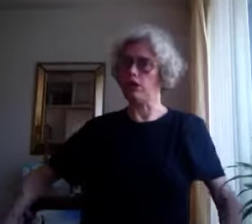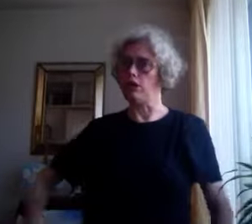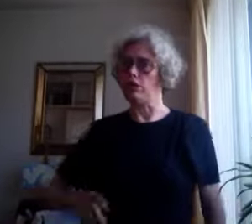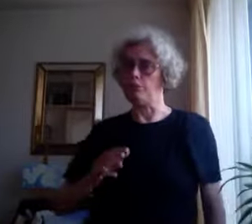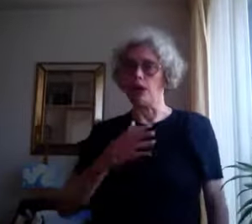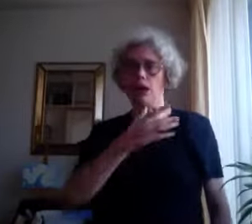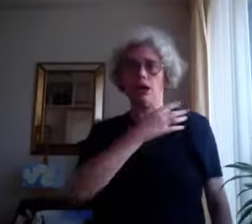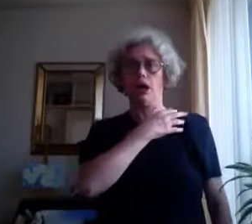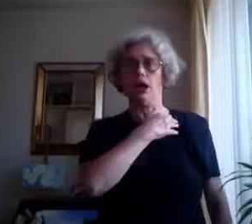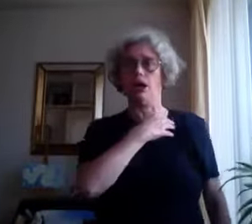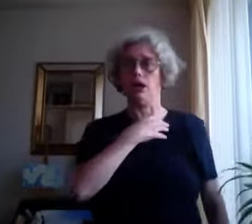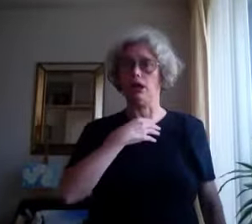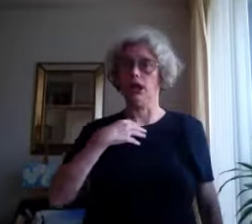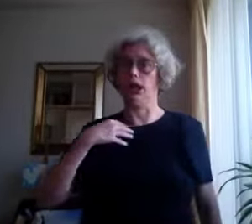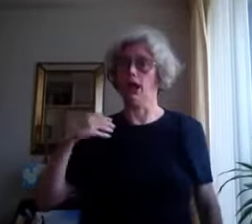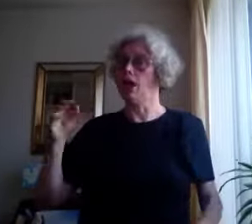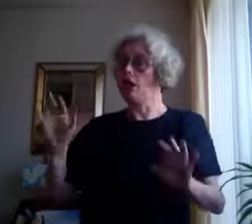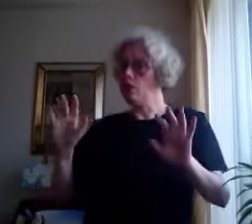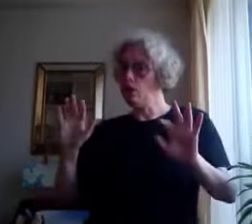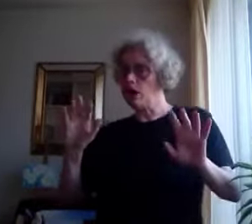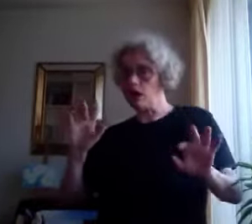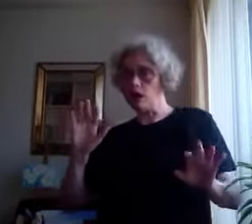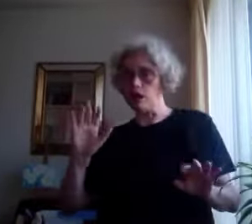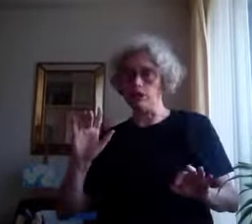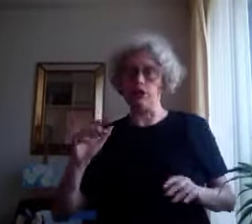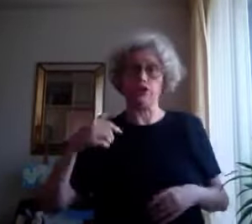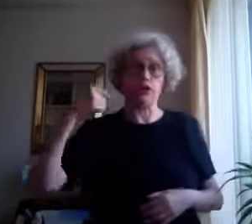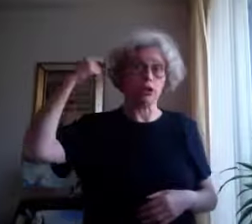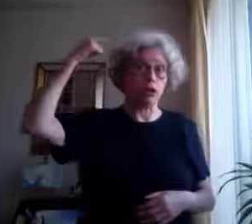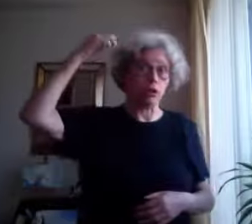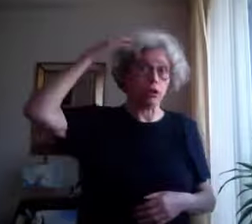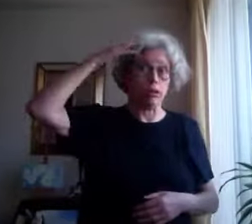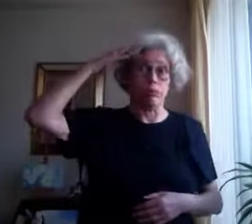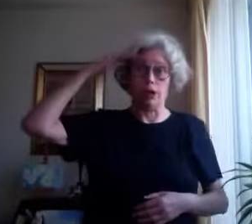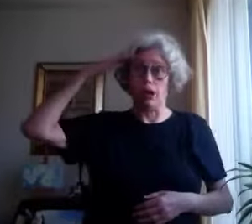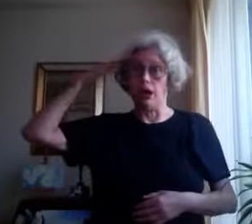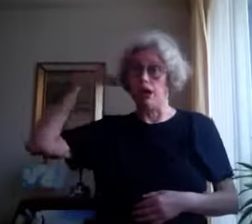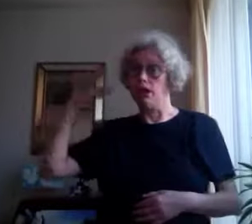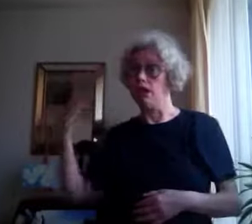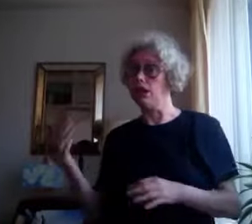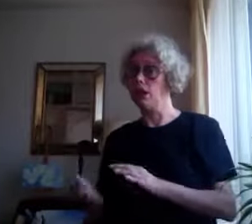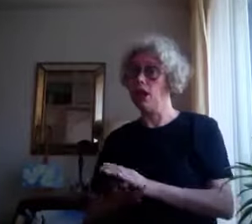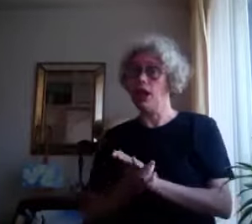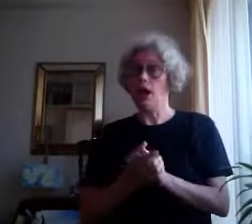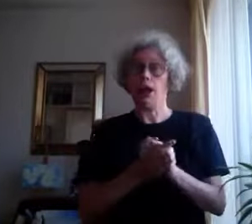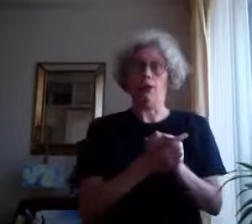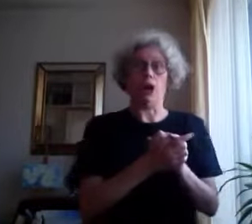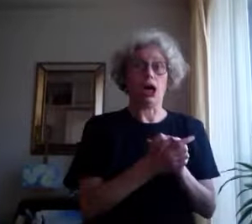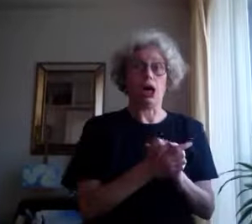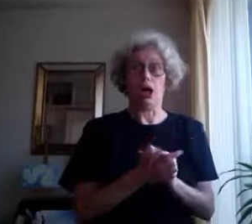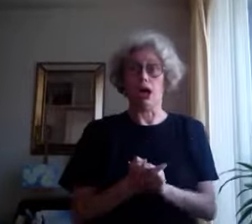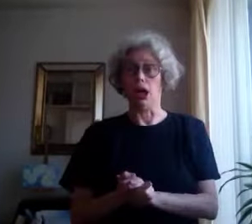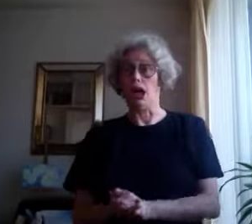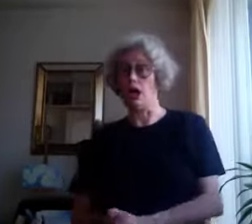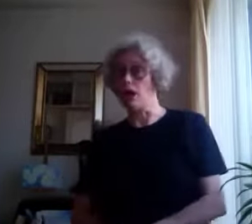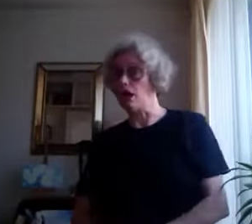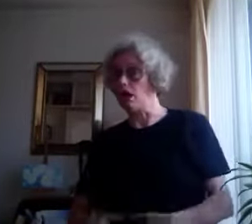body, want your mind, why are